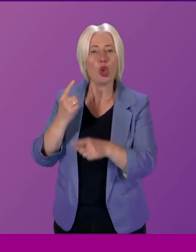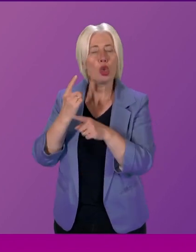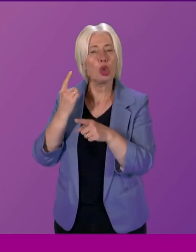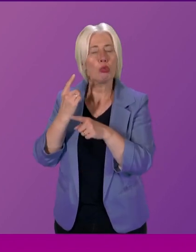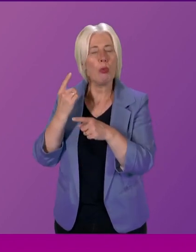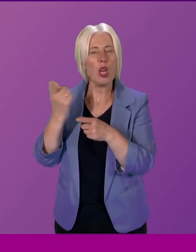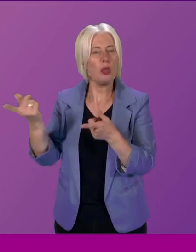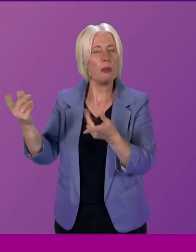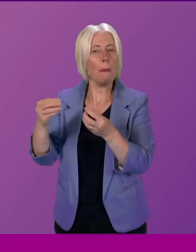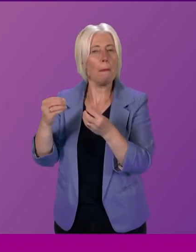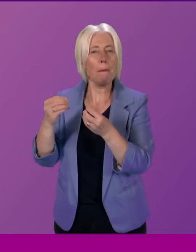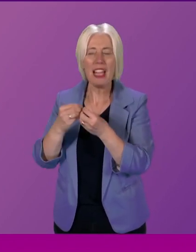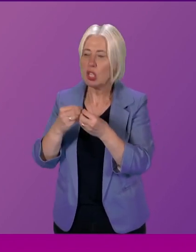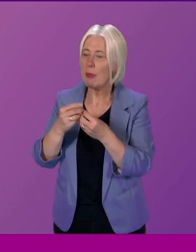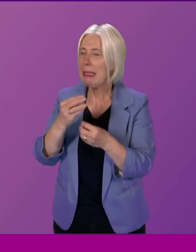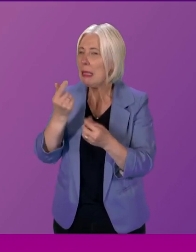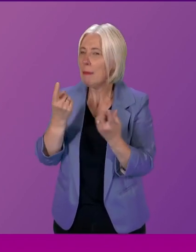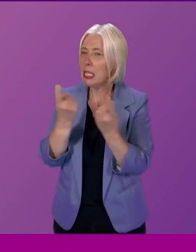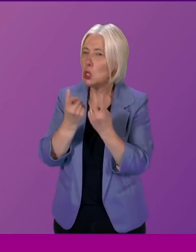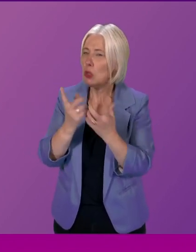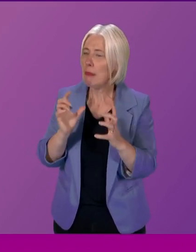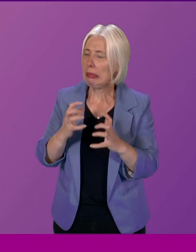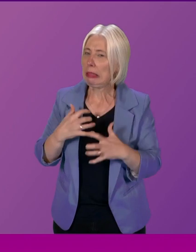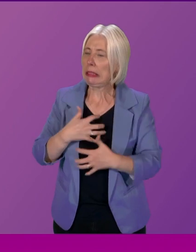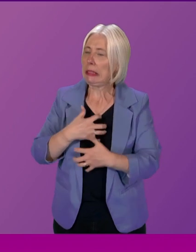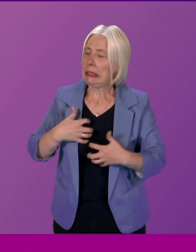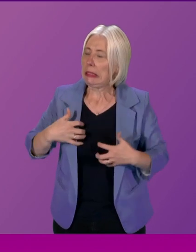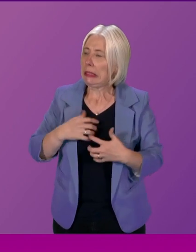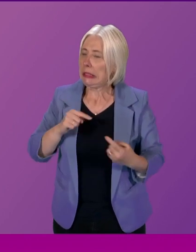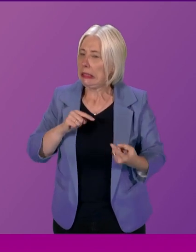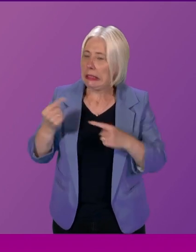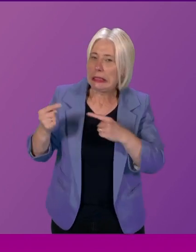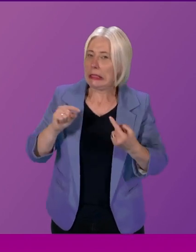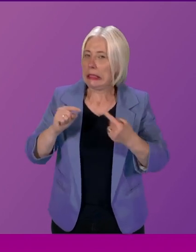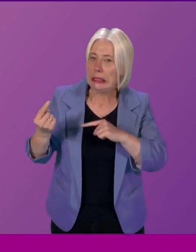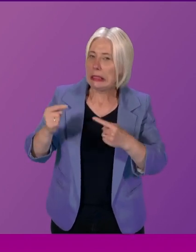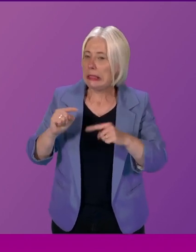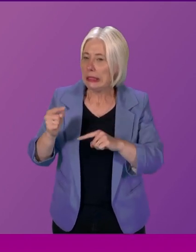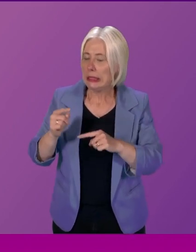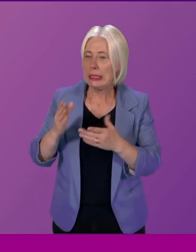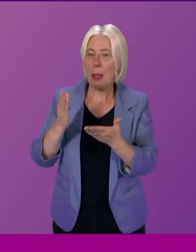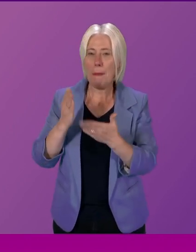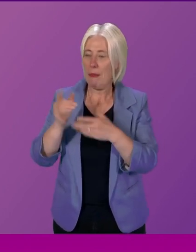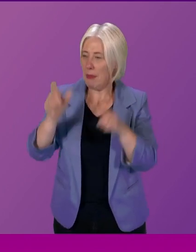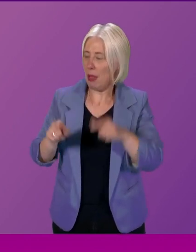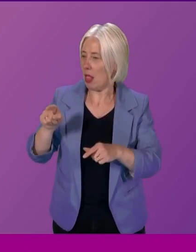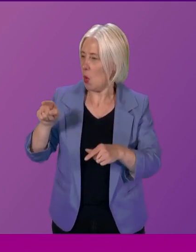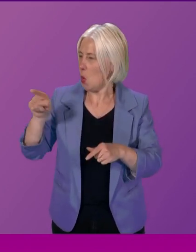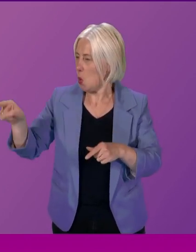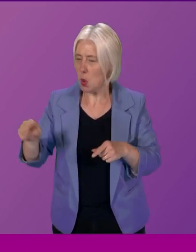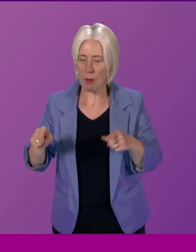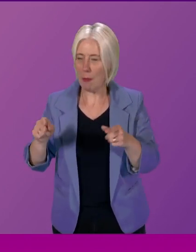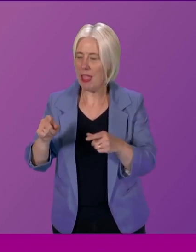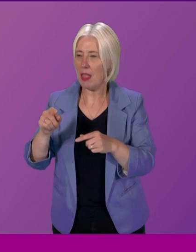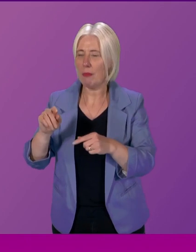of the really perhaps contentious issues very often that we've debated in this place where there have been competing interests from third